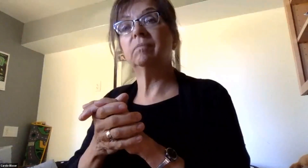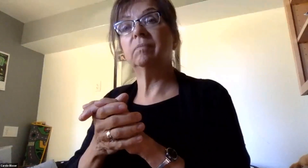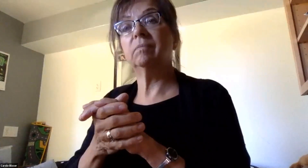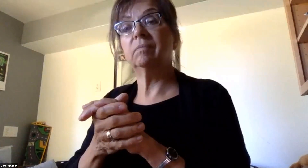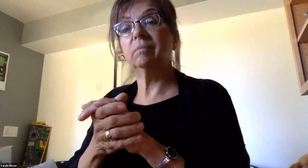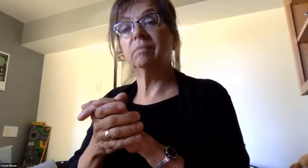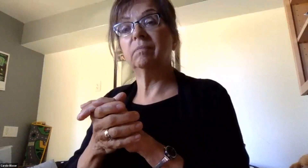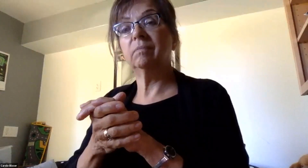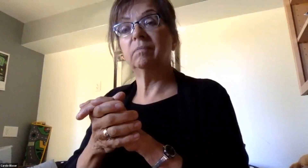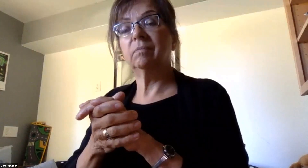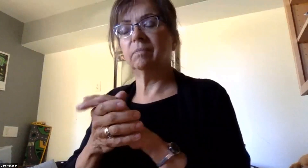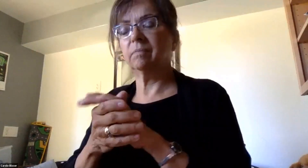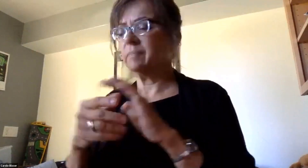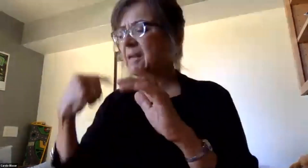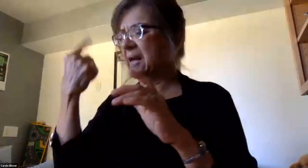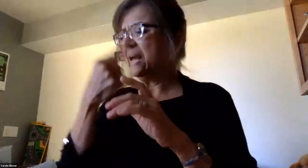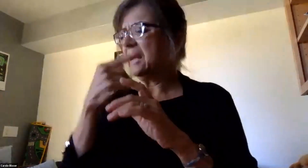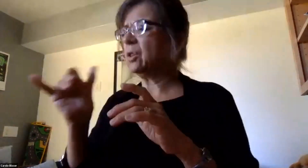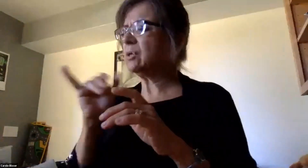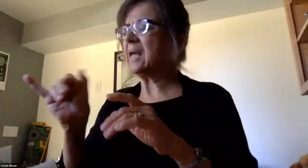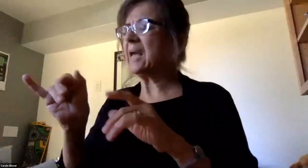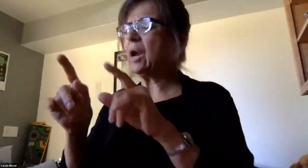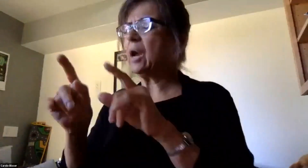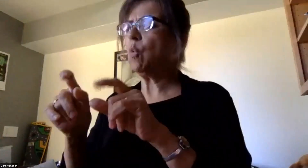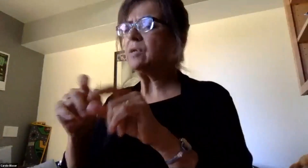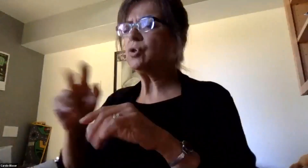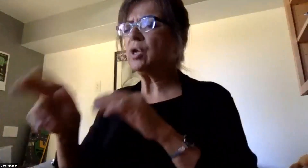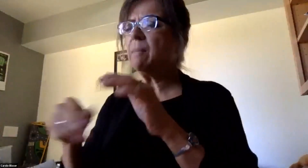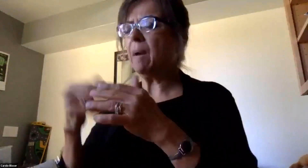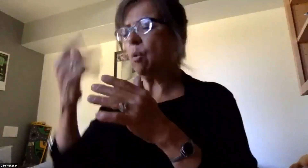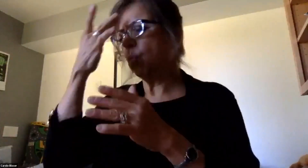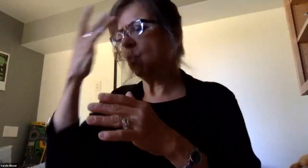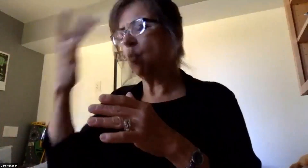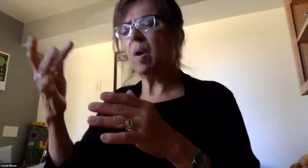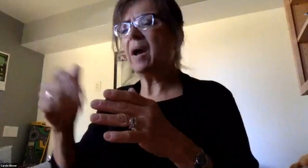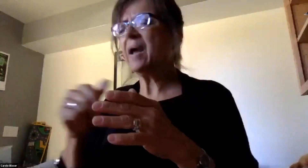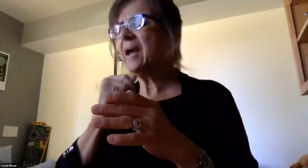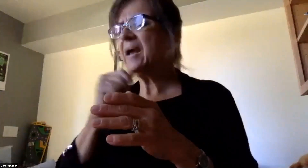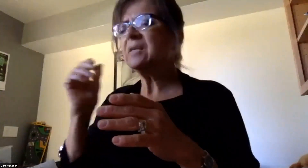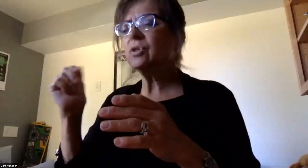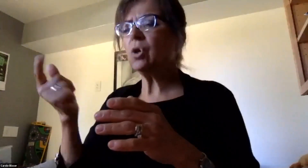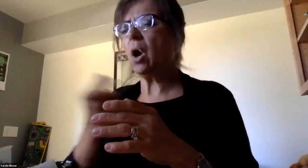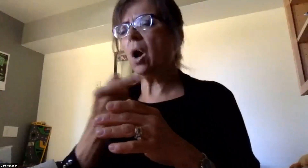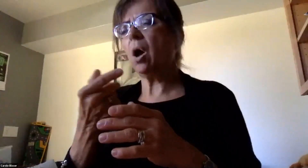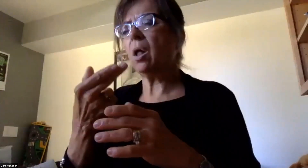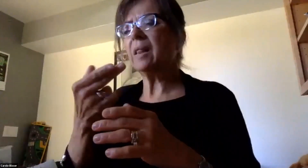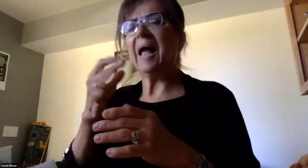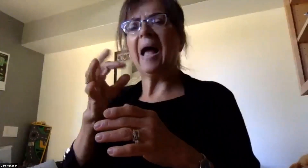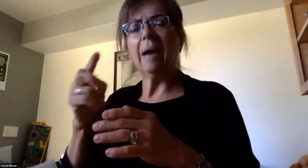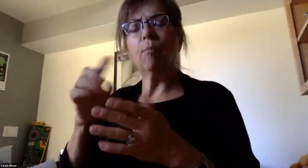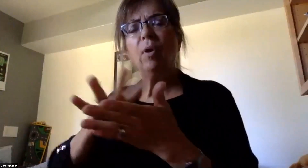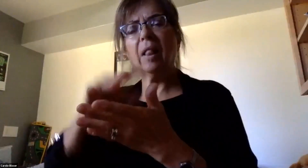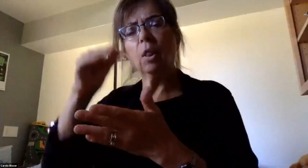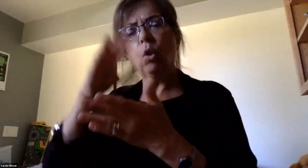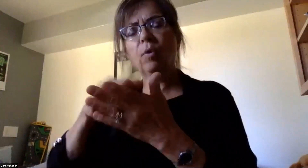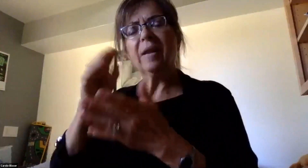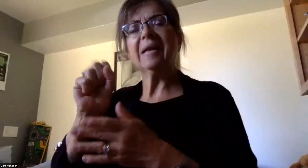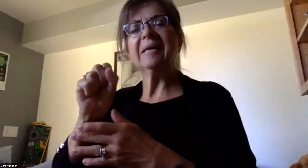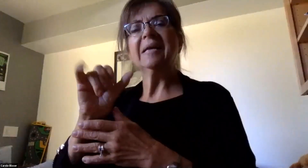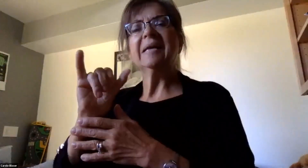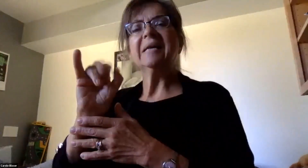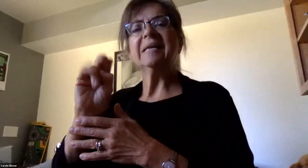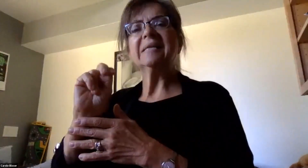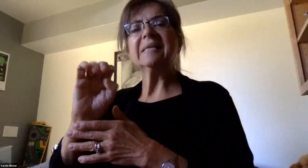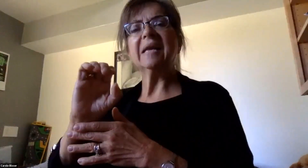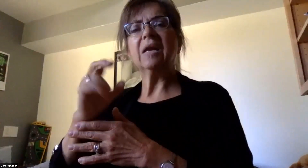So it looks like there's also a question about why isn't all hybrid learning synchronous? And again, it's not really